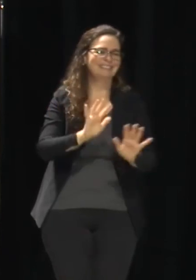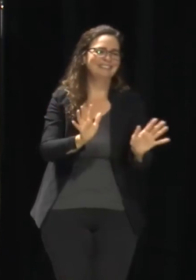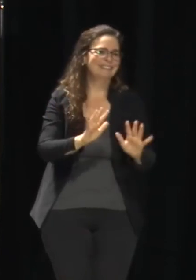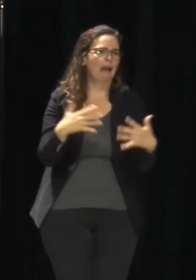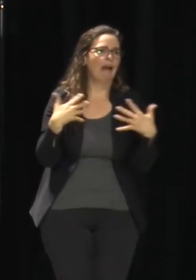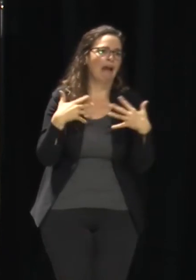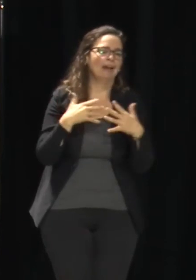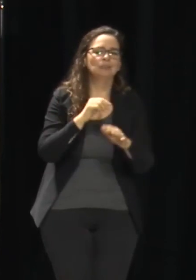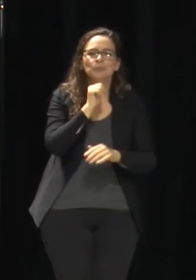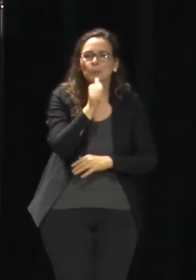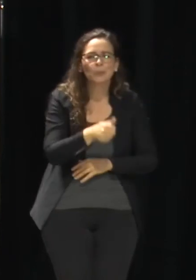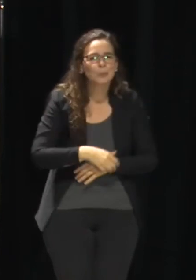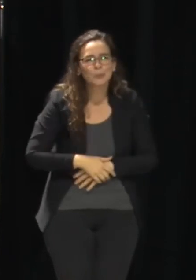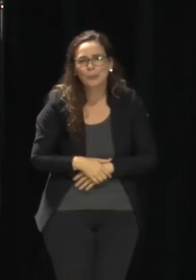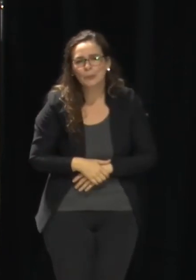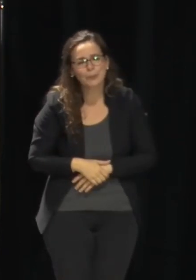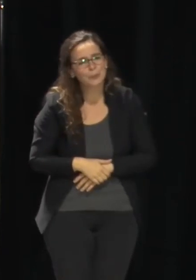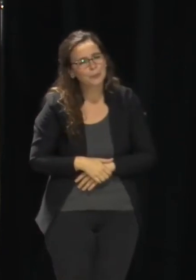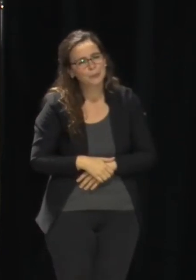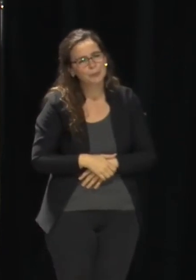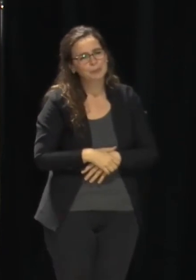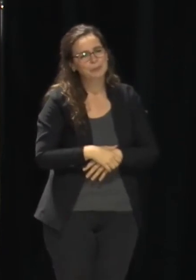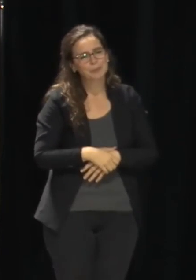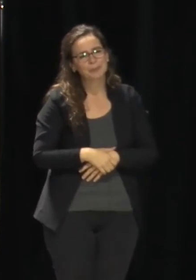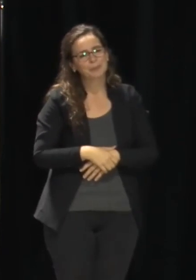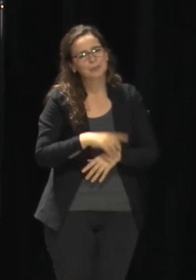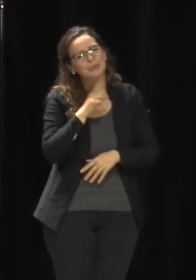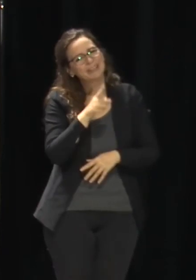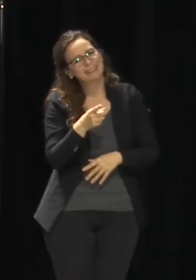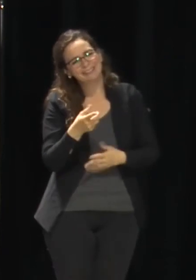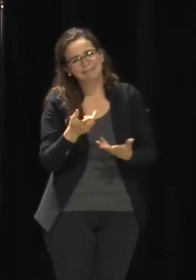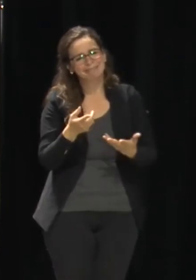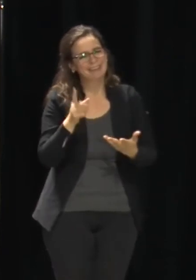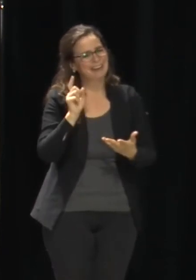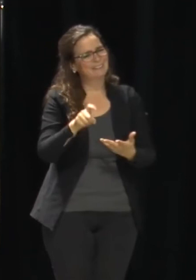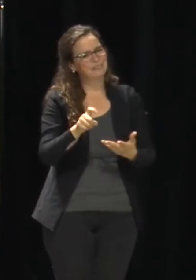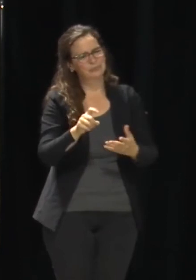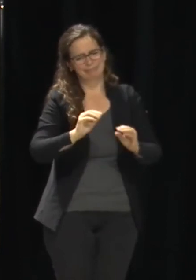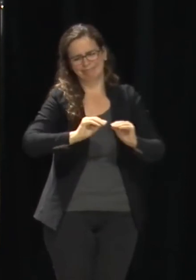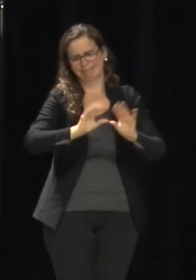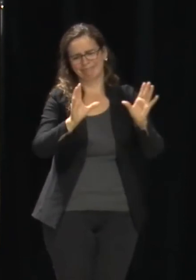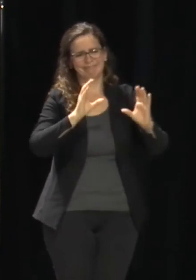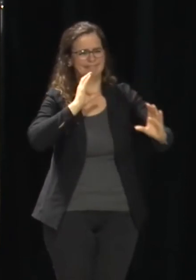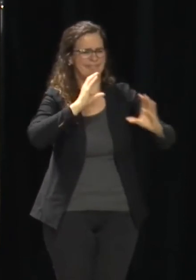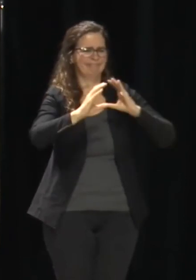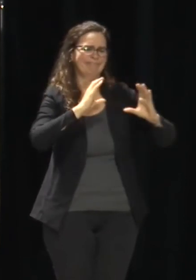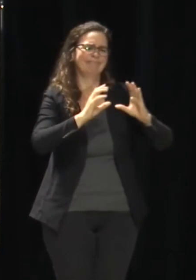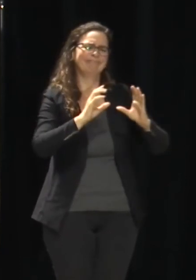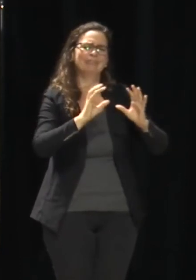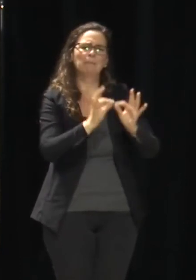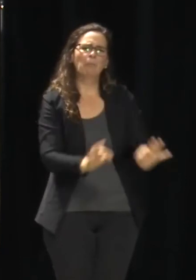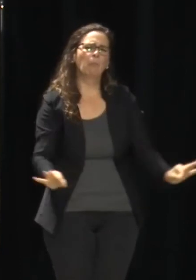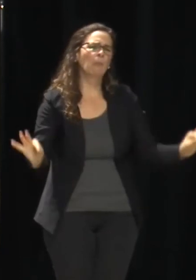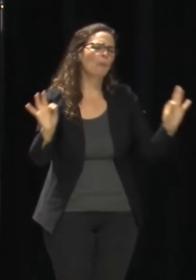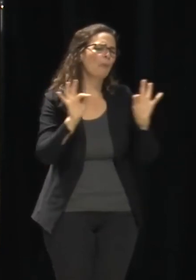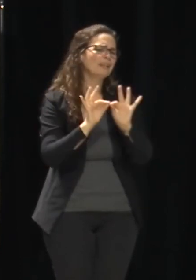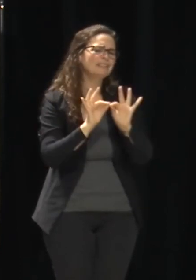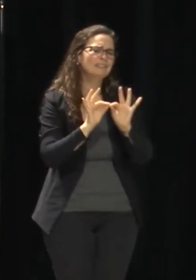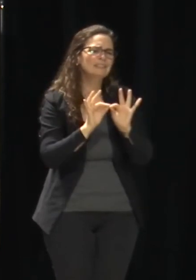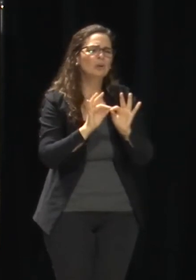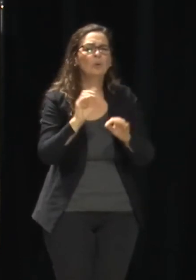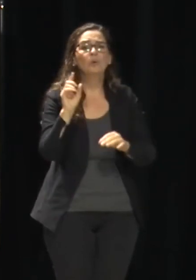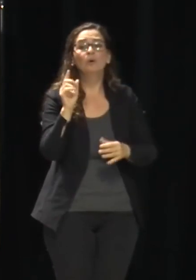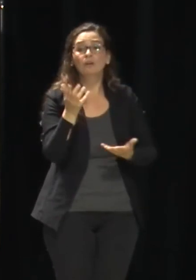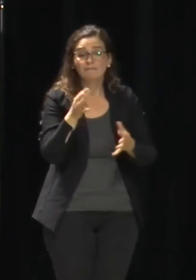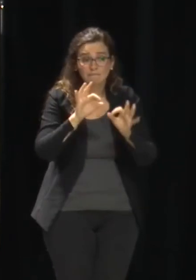And so, overall, it's clear, crisp communication on where these families can go. We just